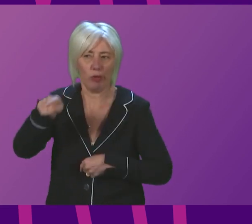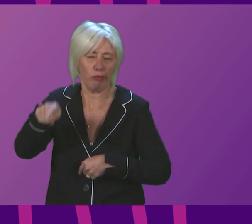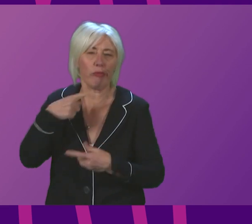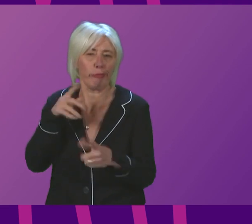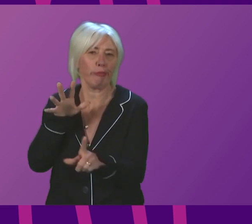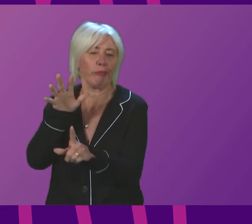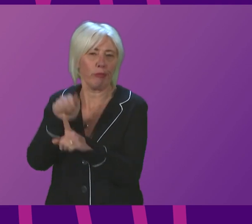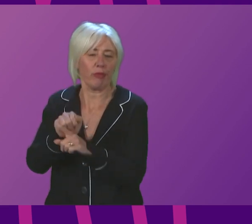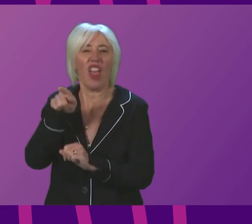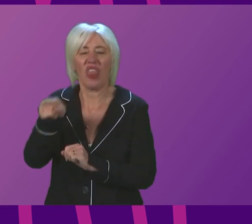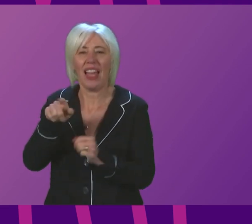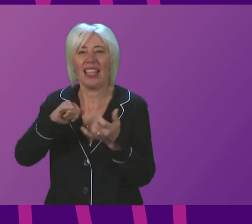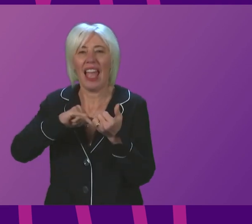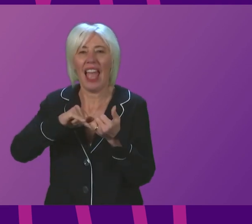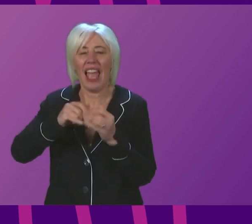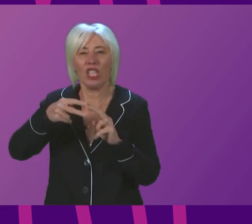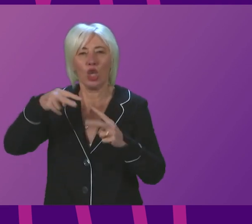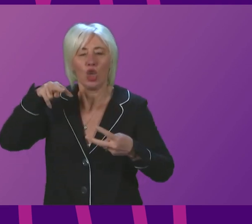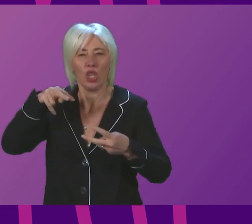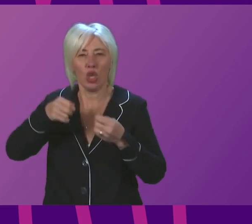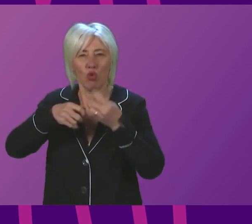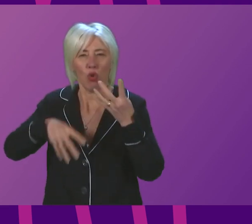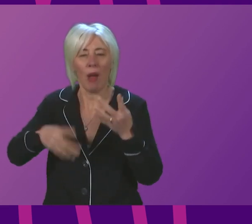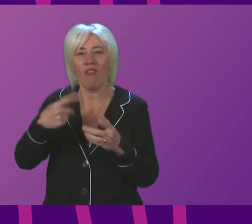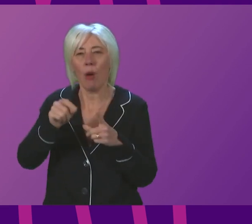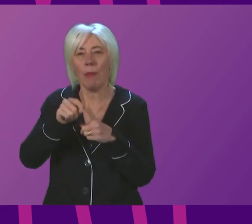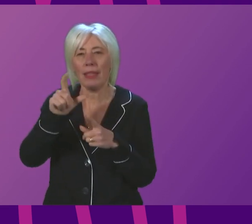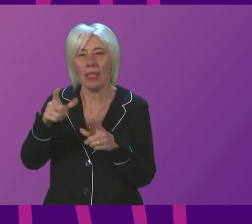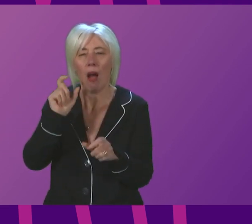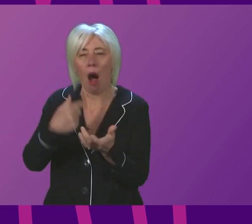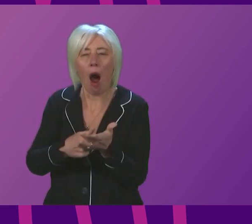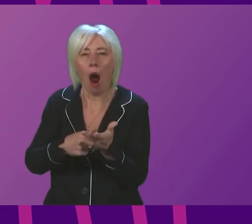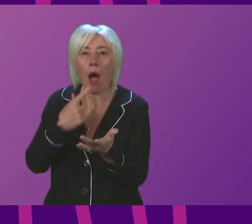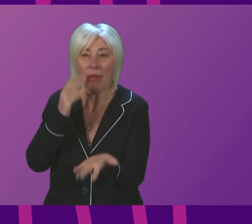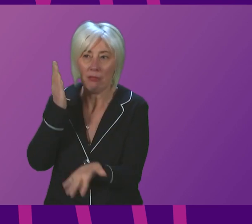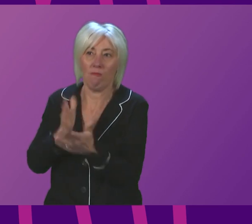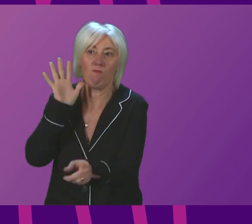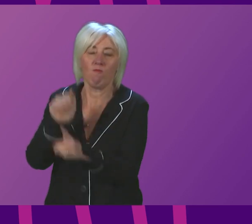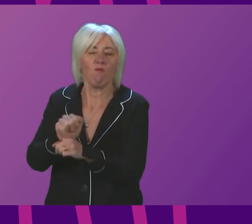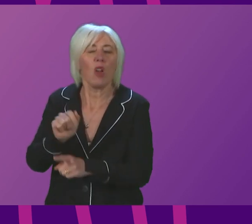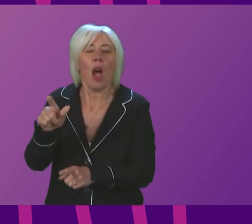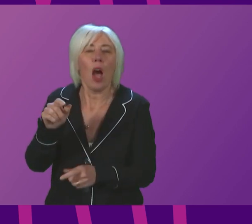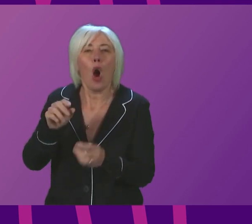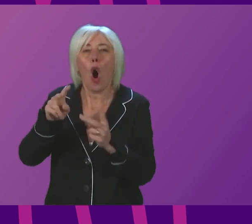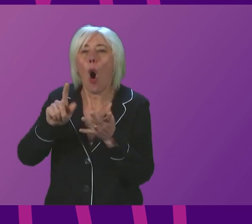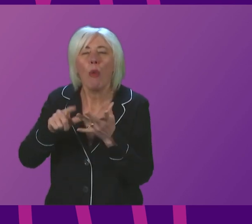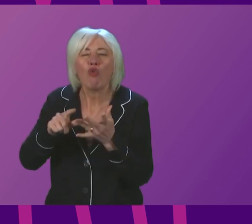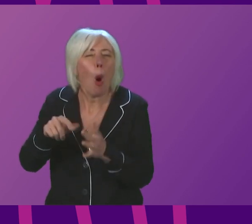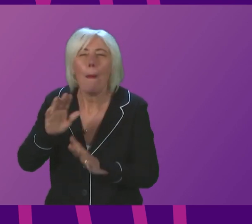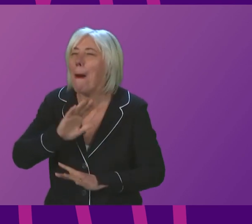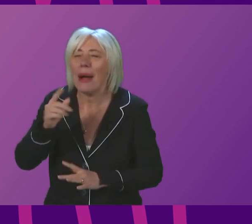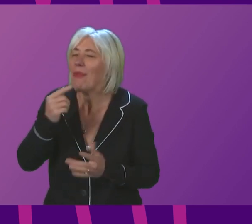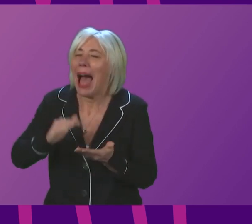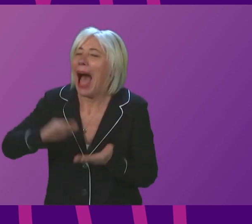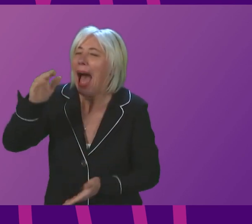While the S gene dropout in a PCR sample is not conclusive of Omicron, it is highly indicative of it. Previously, that